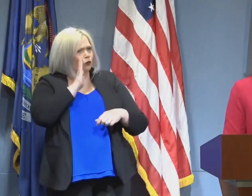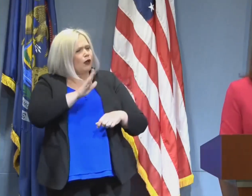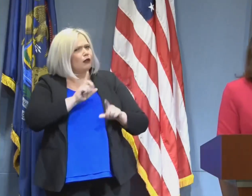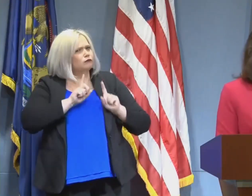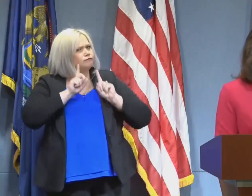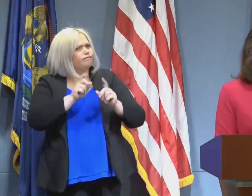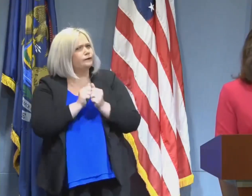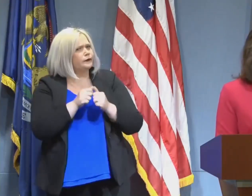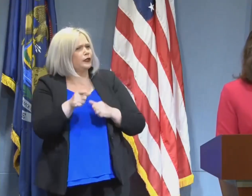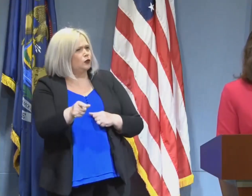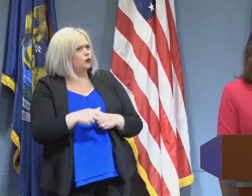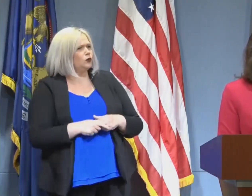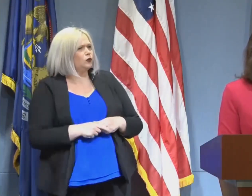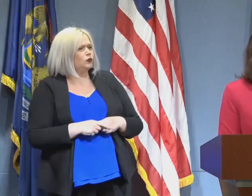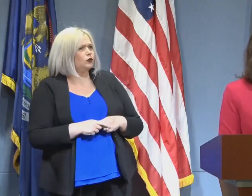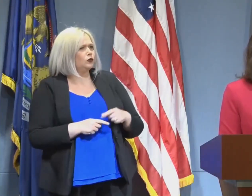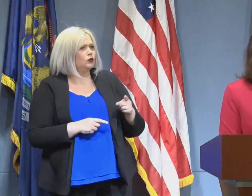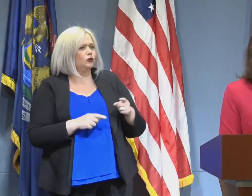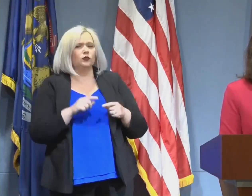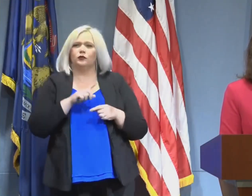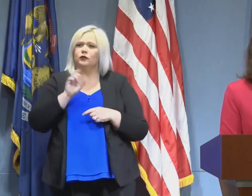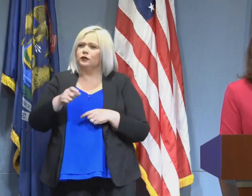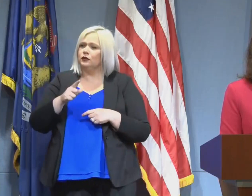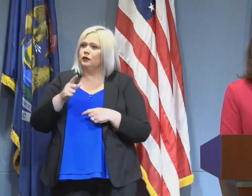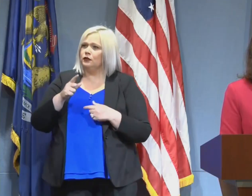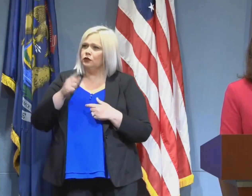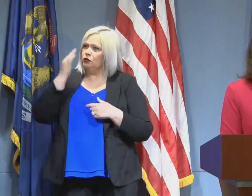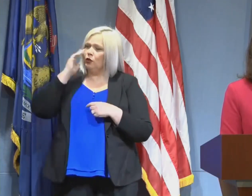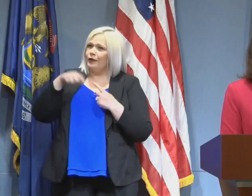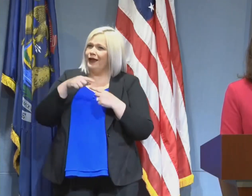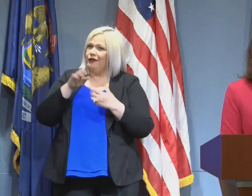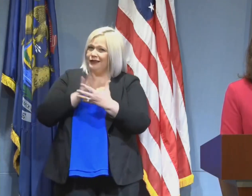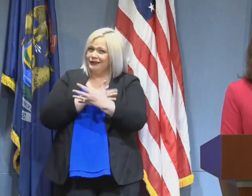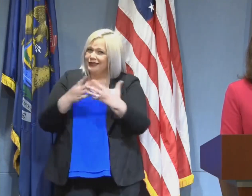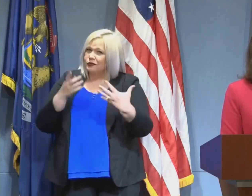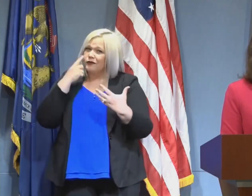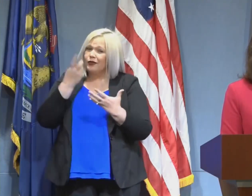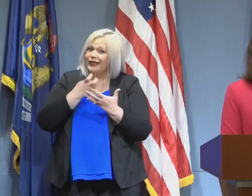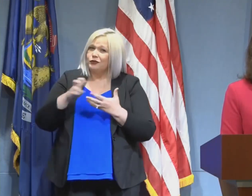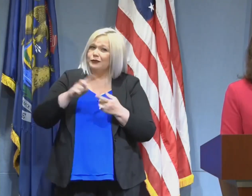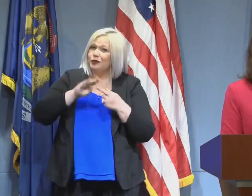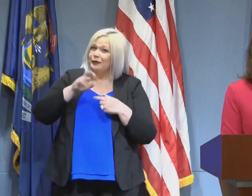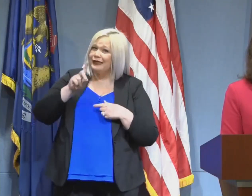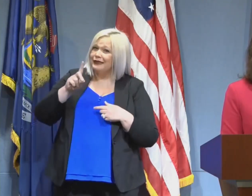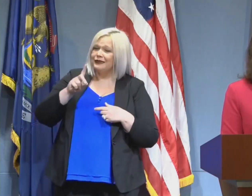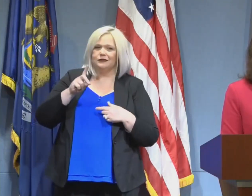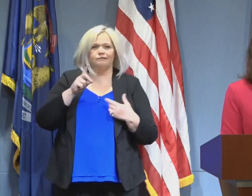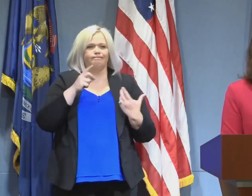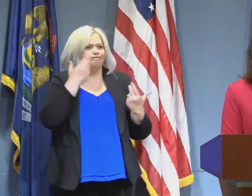Are you aware of any kind of tentative schedule for that Midland trip? I'm not.